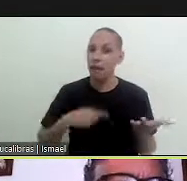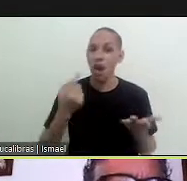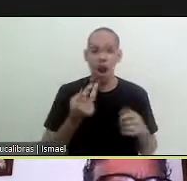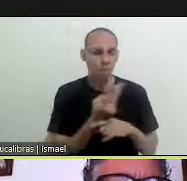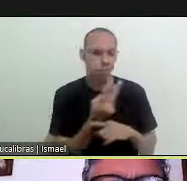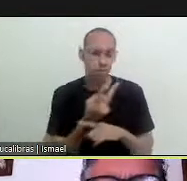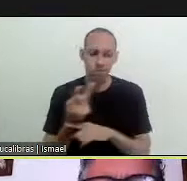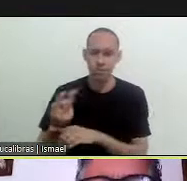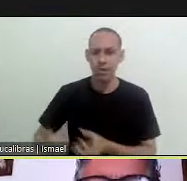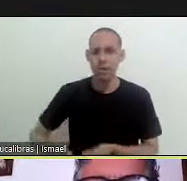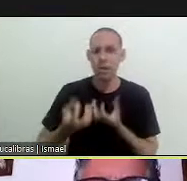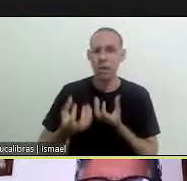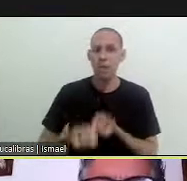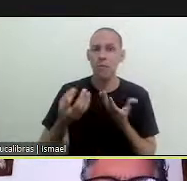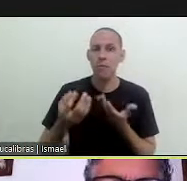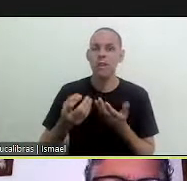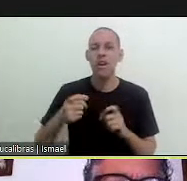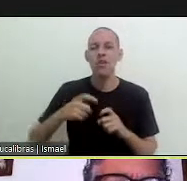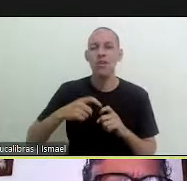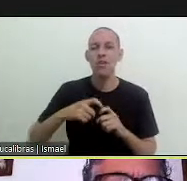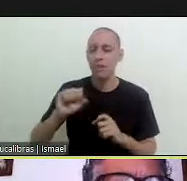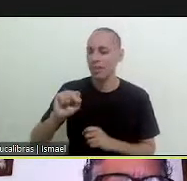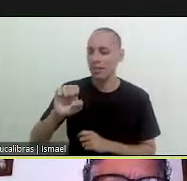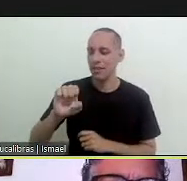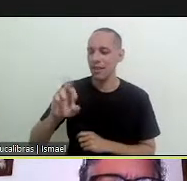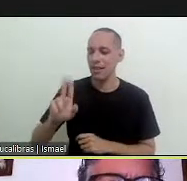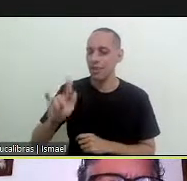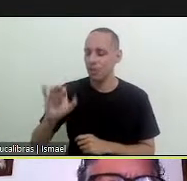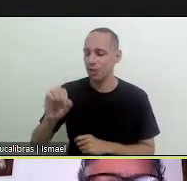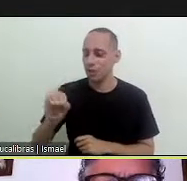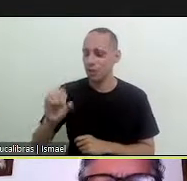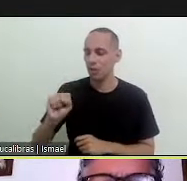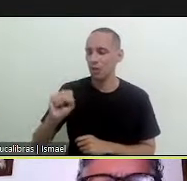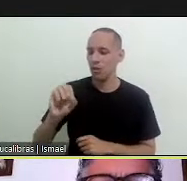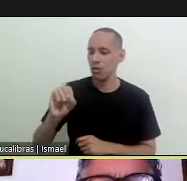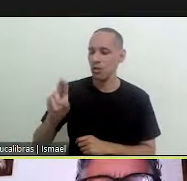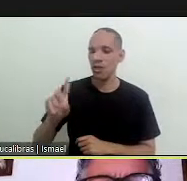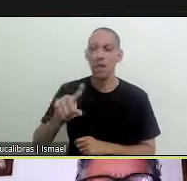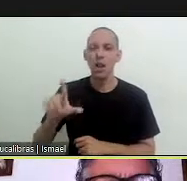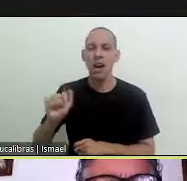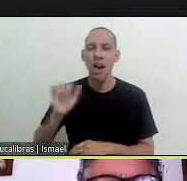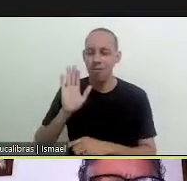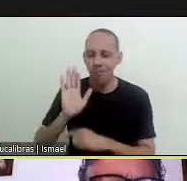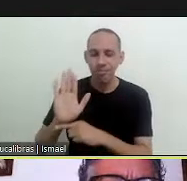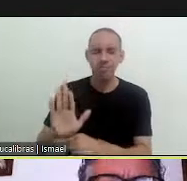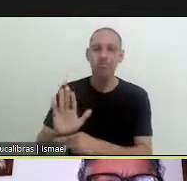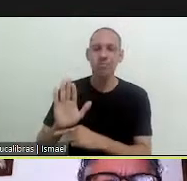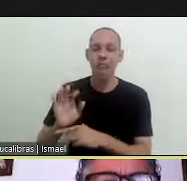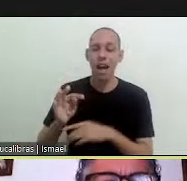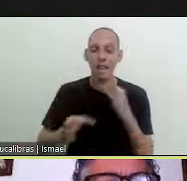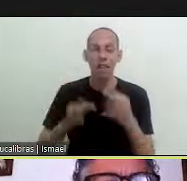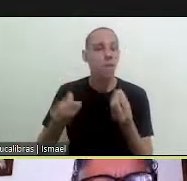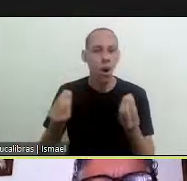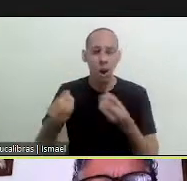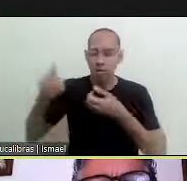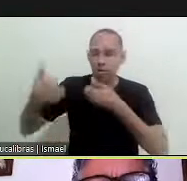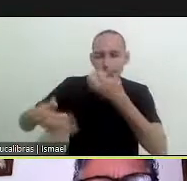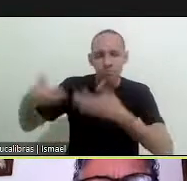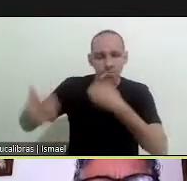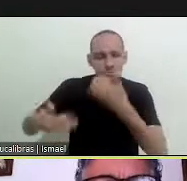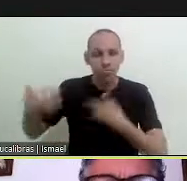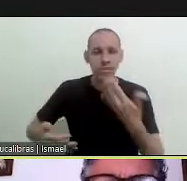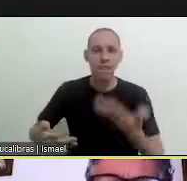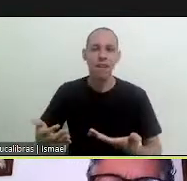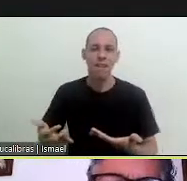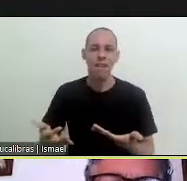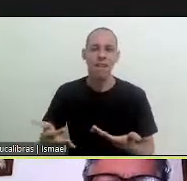as of that moment we seek information and it was dr sergio sosa who helped and said how the treatment should be